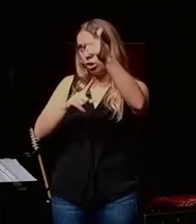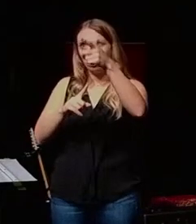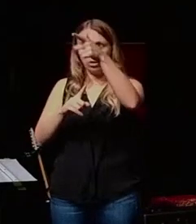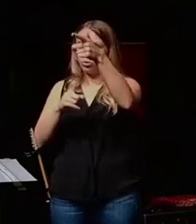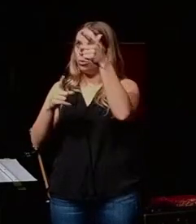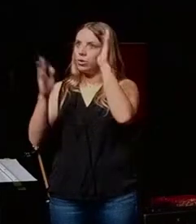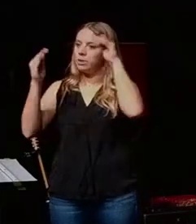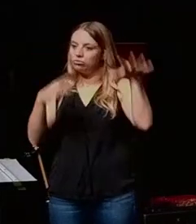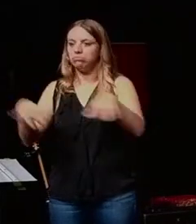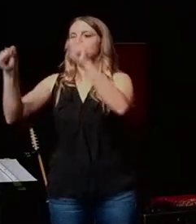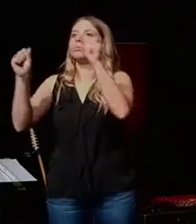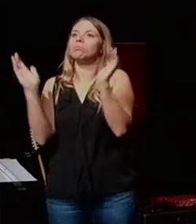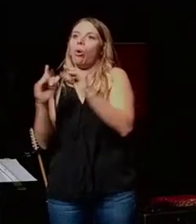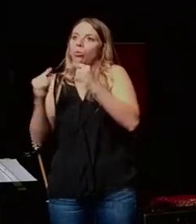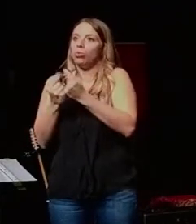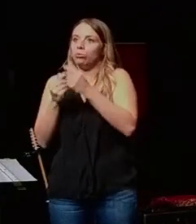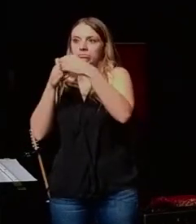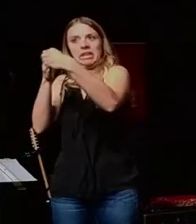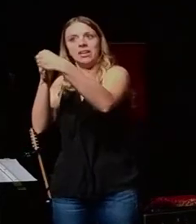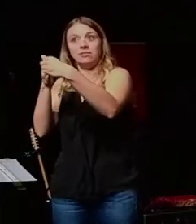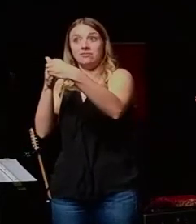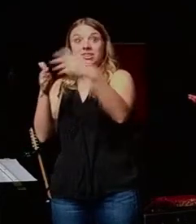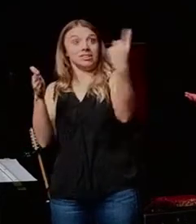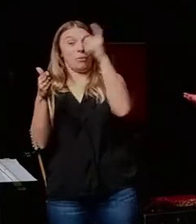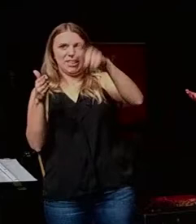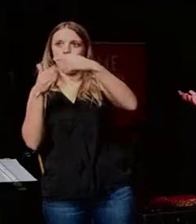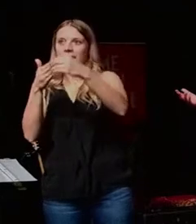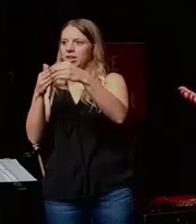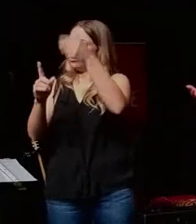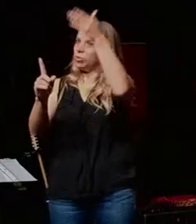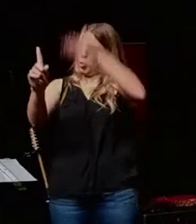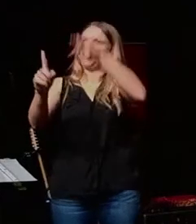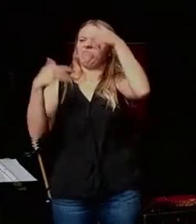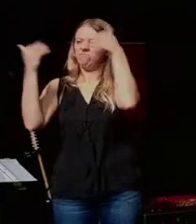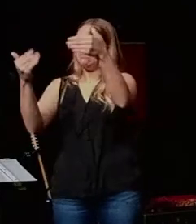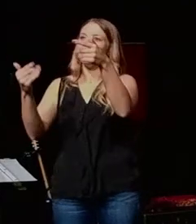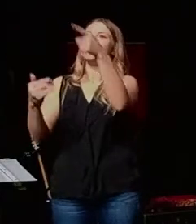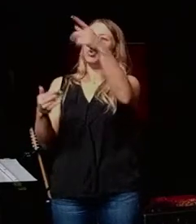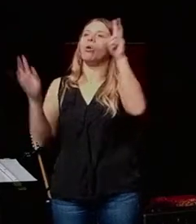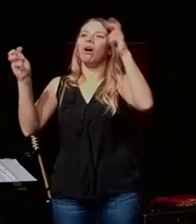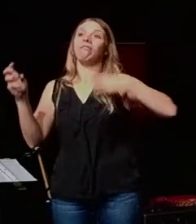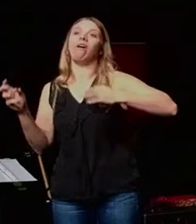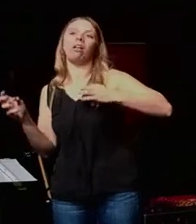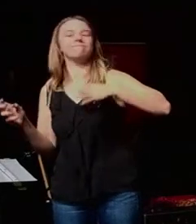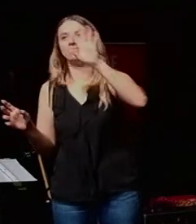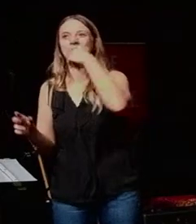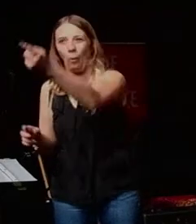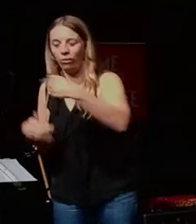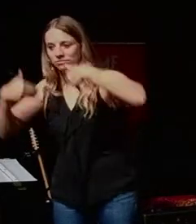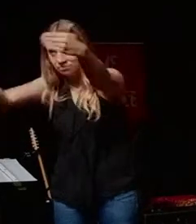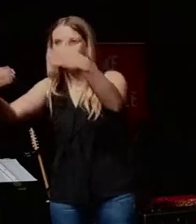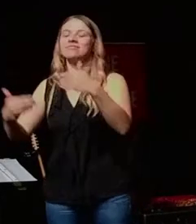your own small group because somebody needed to do it. And that somebody was you. You were well untold to do stuff. And